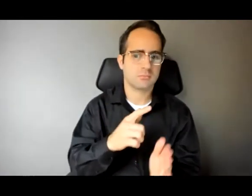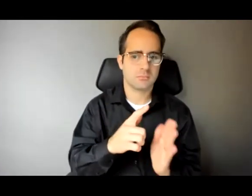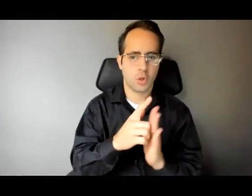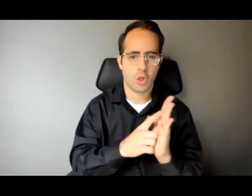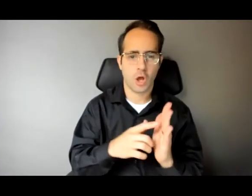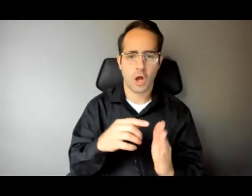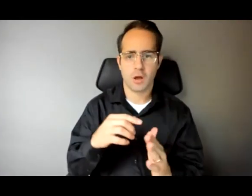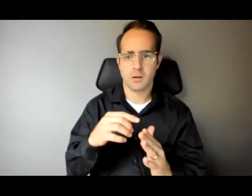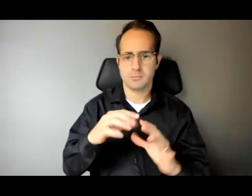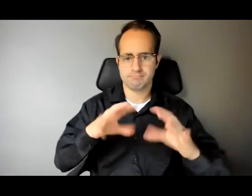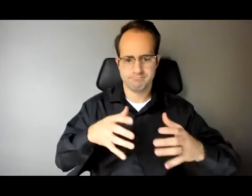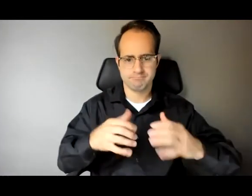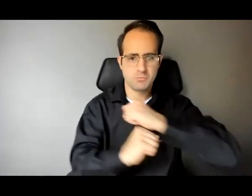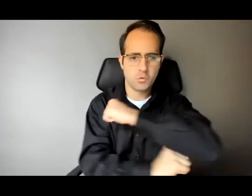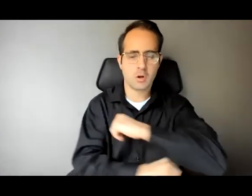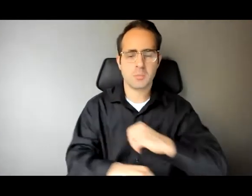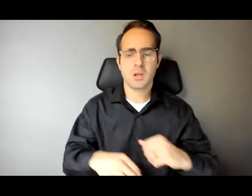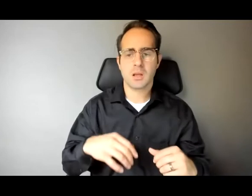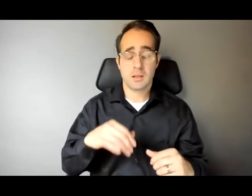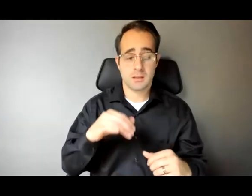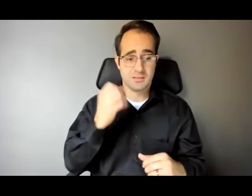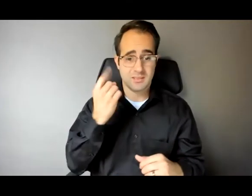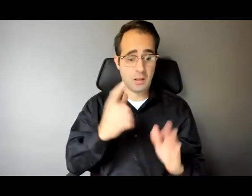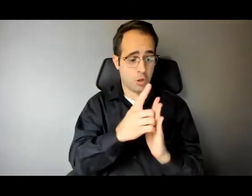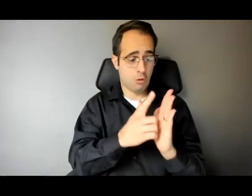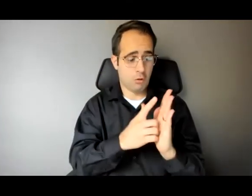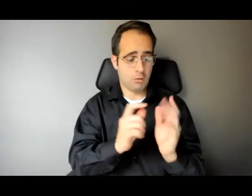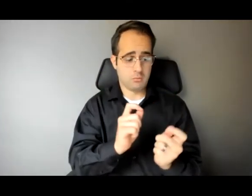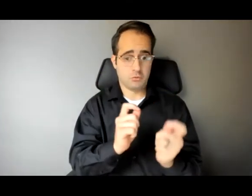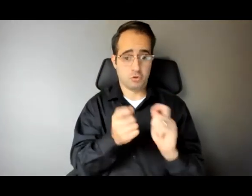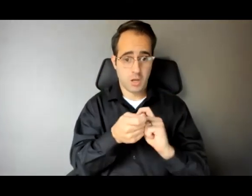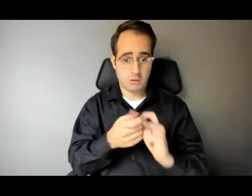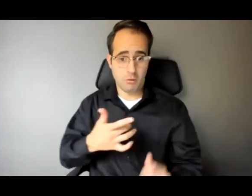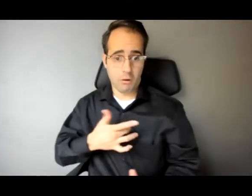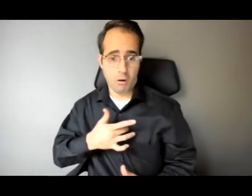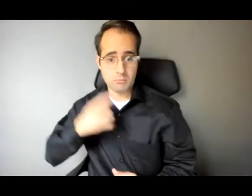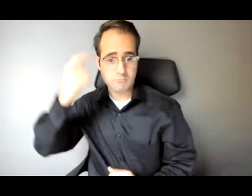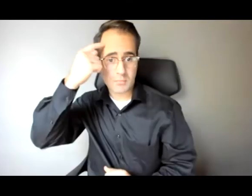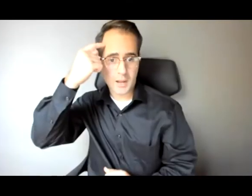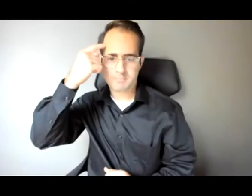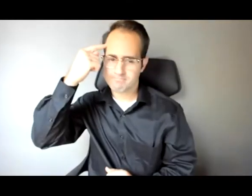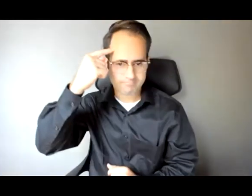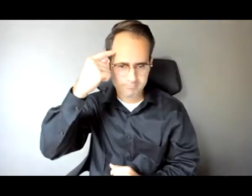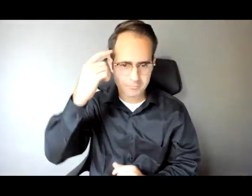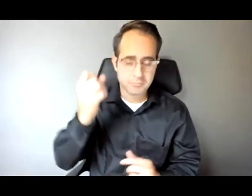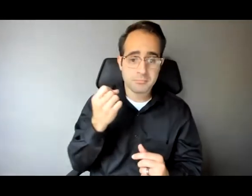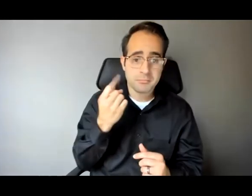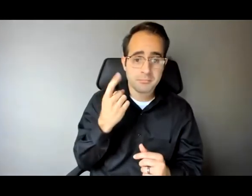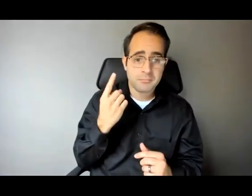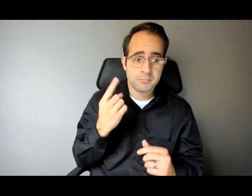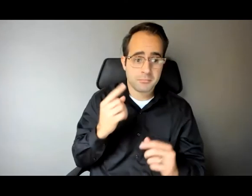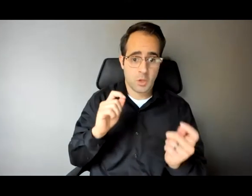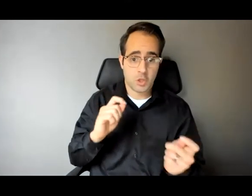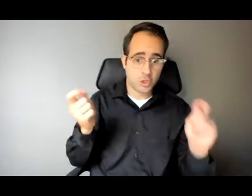changing a law doesn't change hearts and minds and that you don't get to the finish line from just shifting policy or